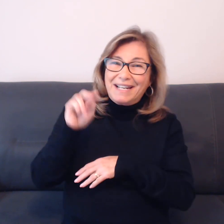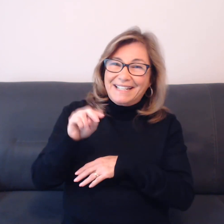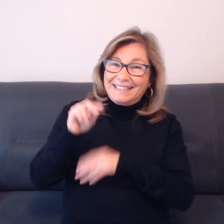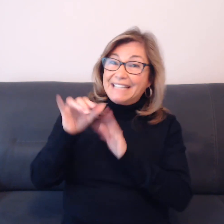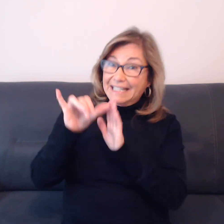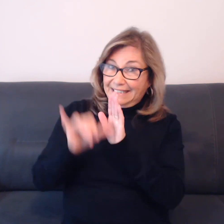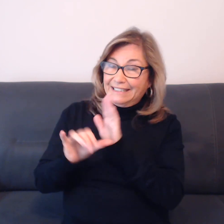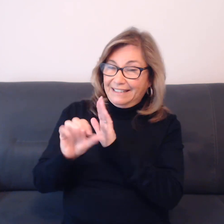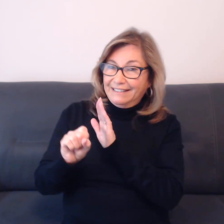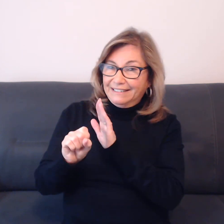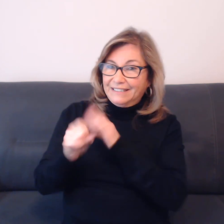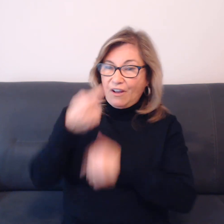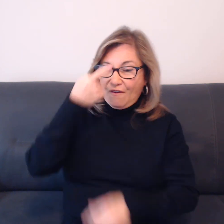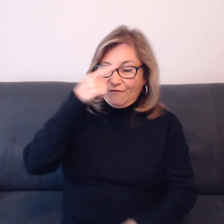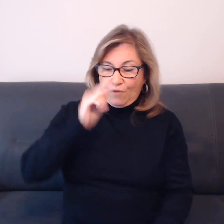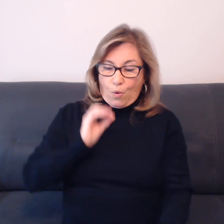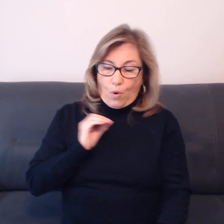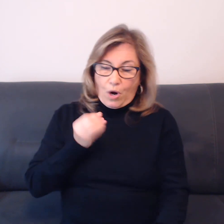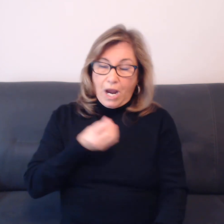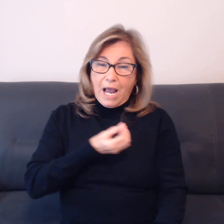for our camping trip.